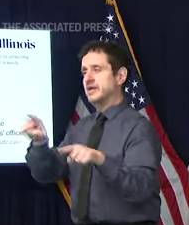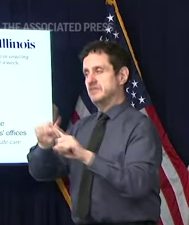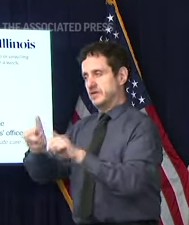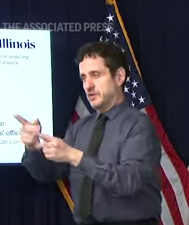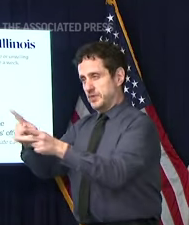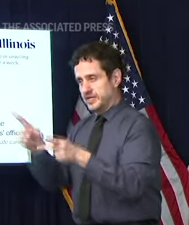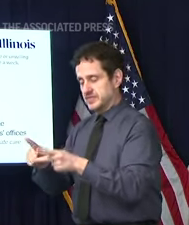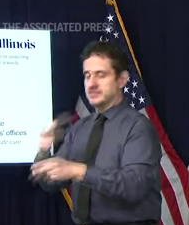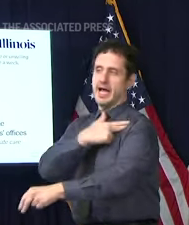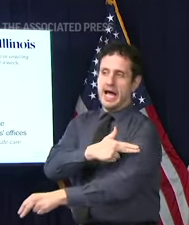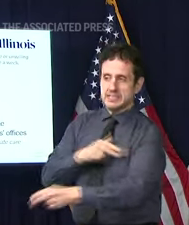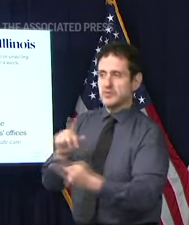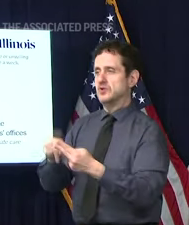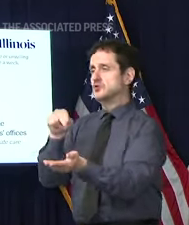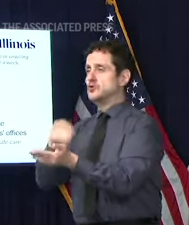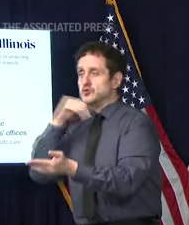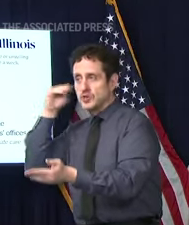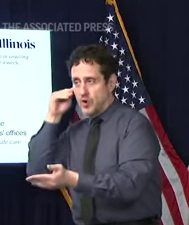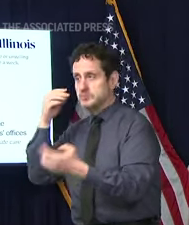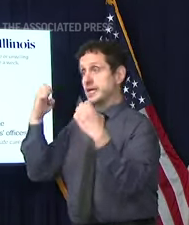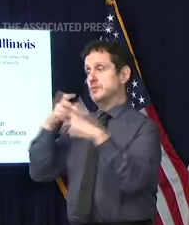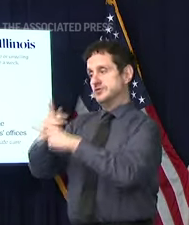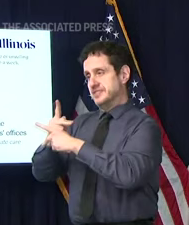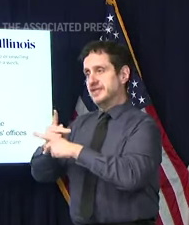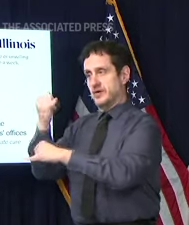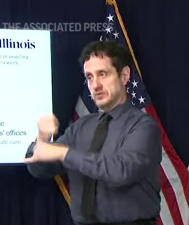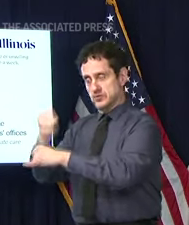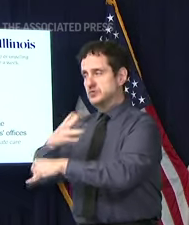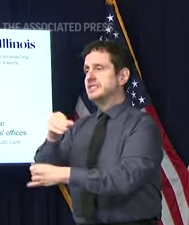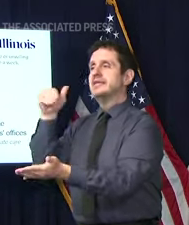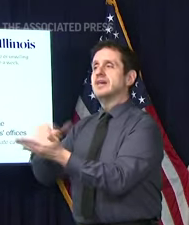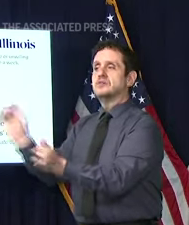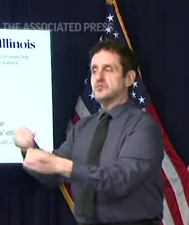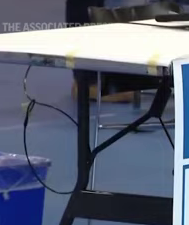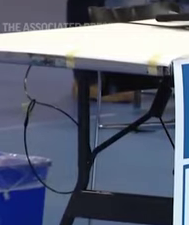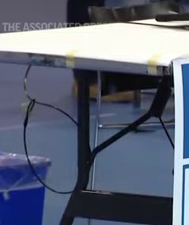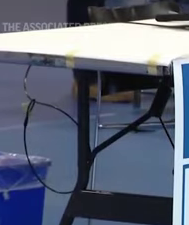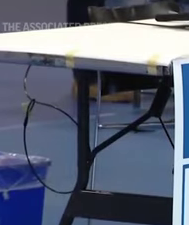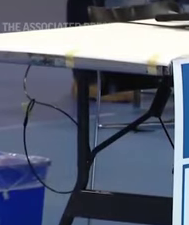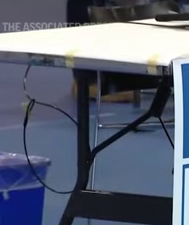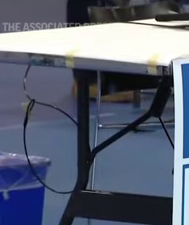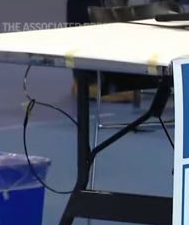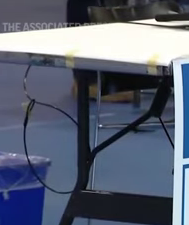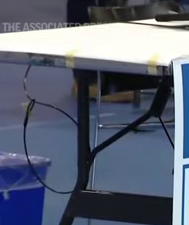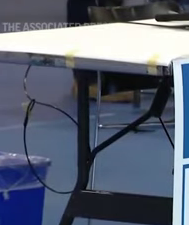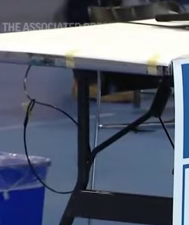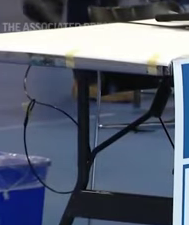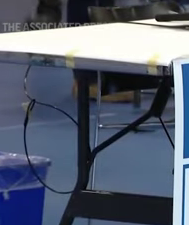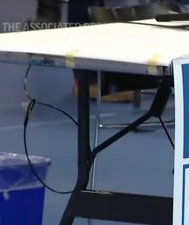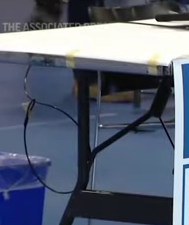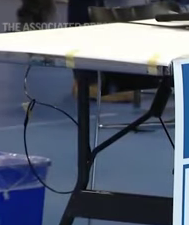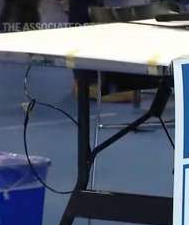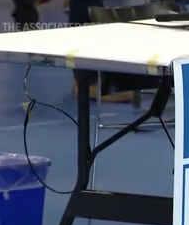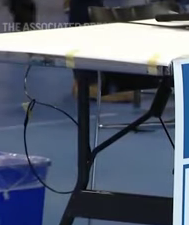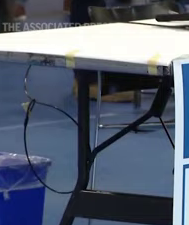as hospitals, nursing homes, urgent care facilities, and physicians' offices. Effective September